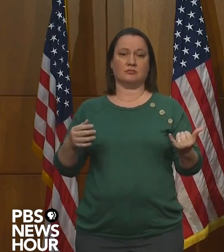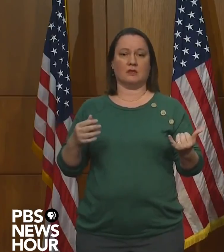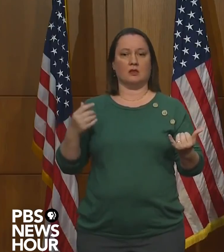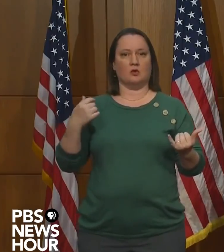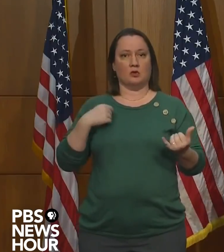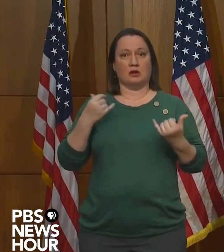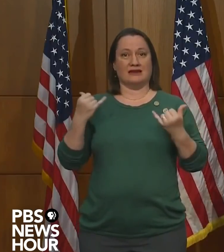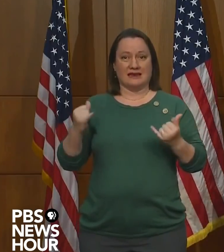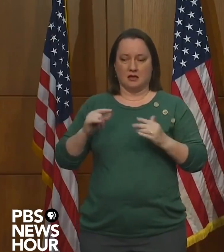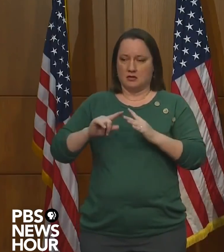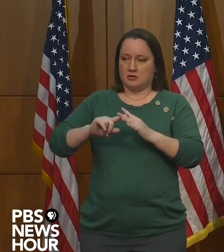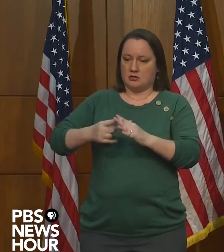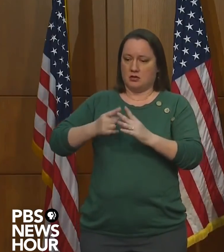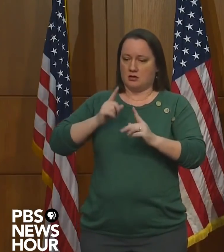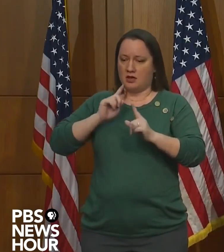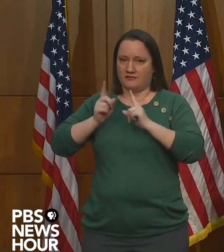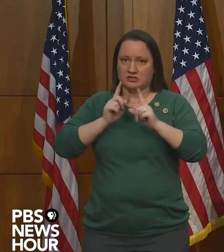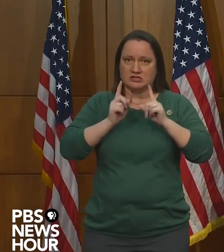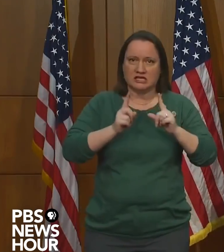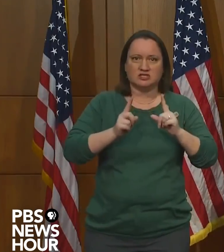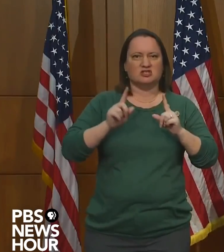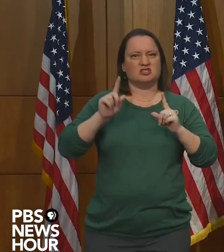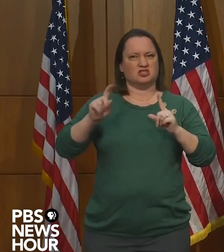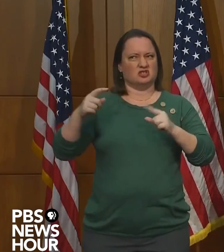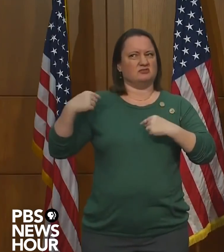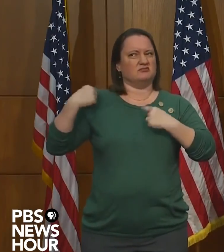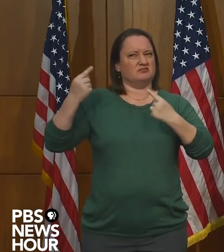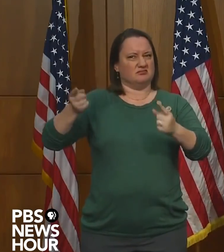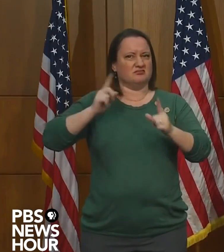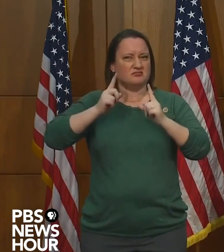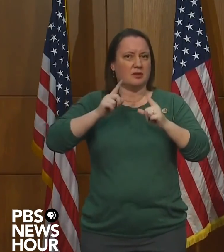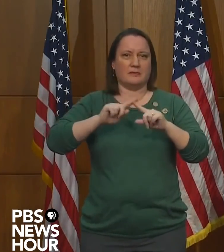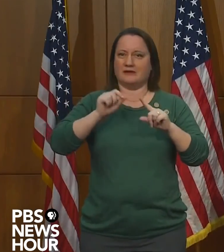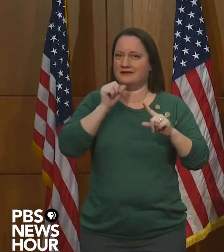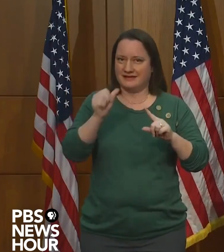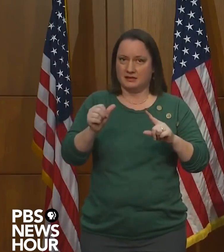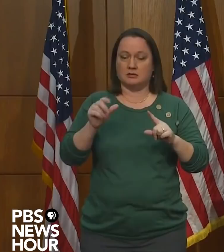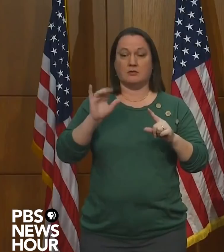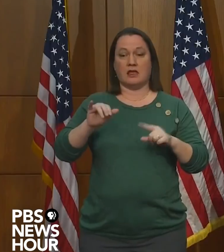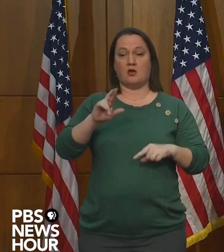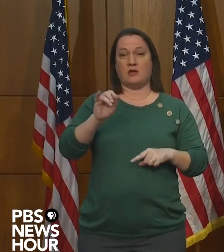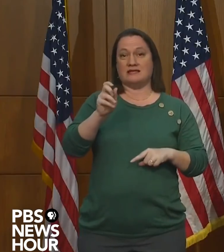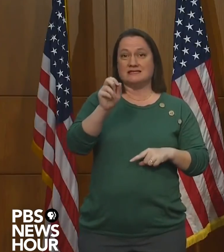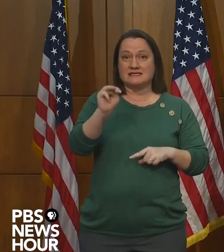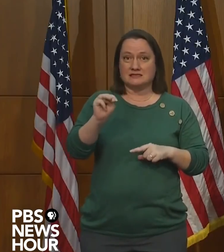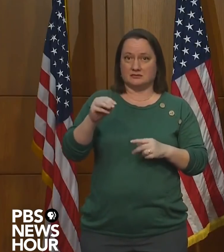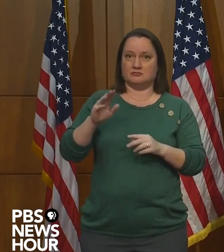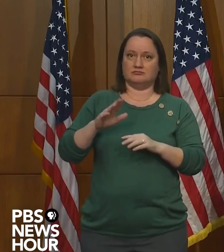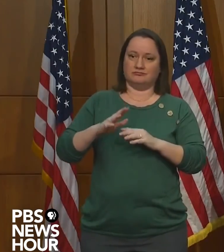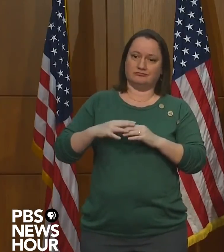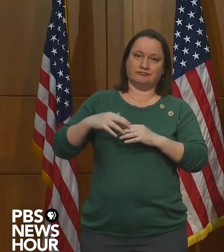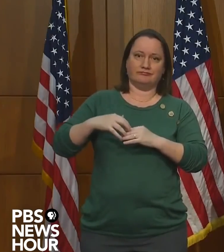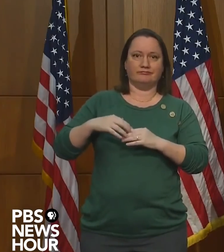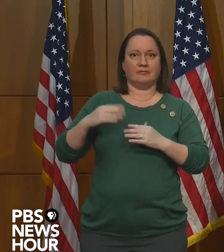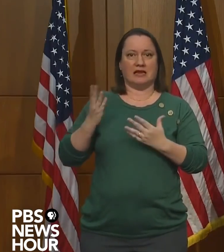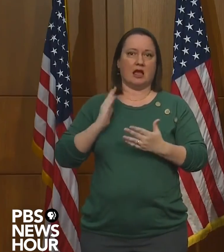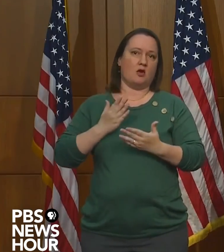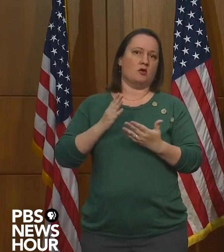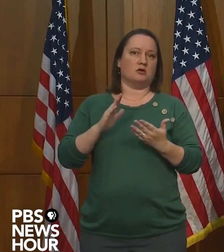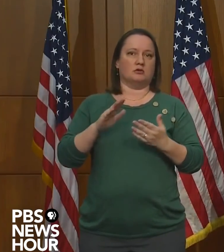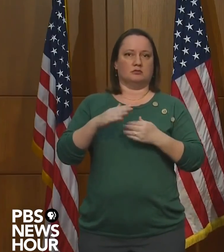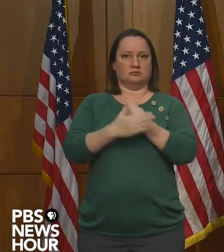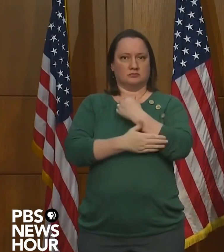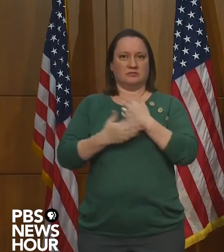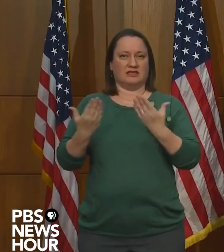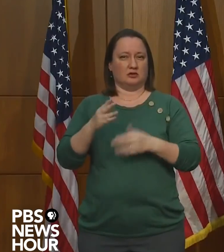conversations about systemic and historic racism and its continuing presence in American 2020. Education is